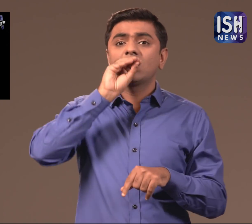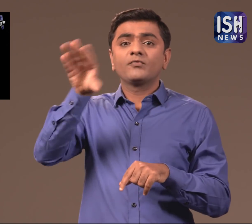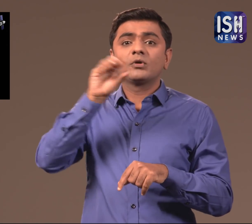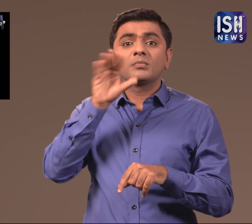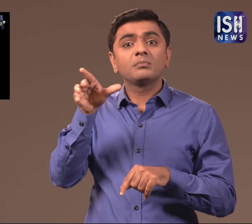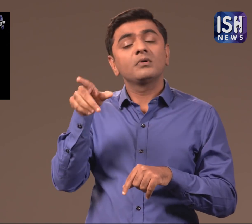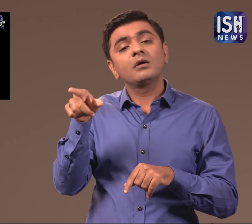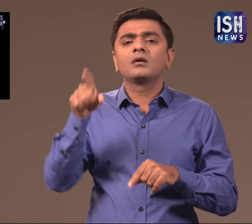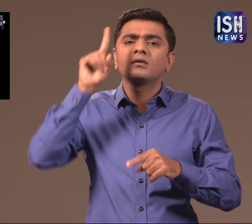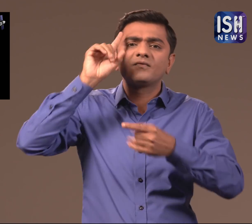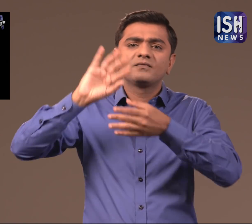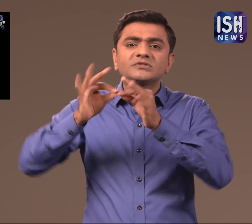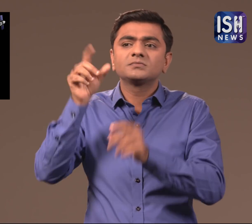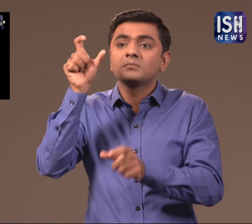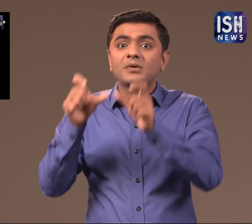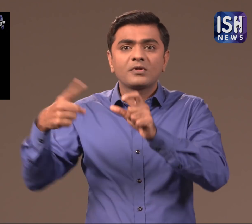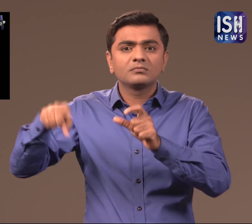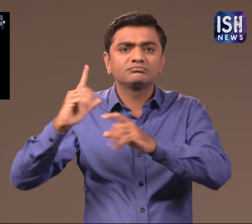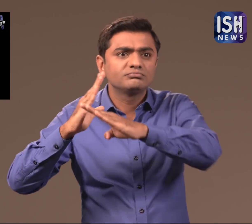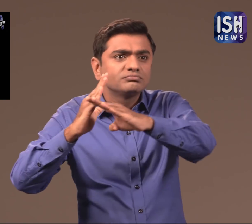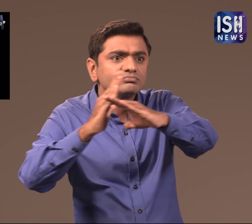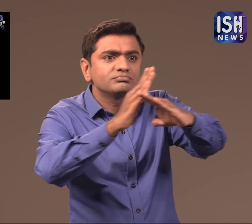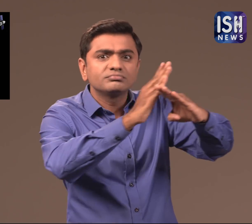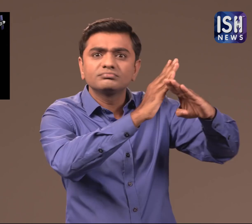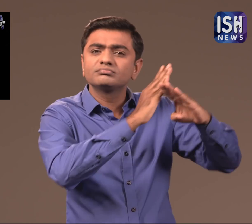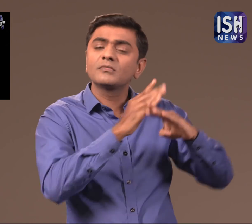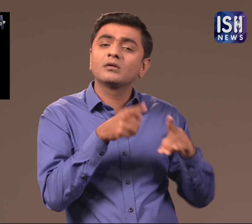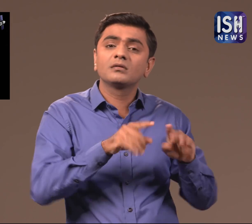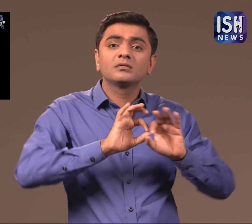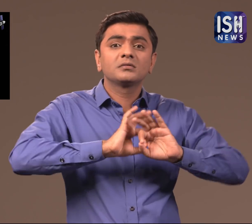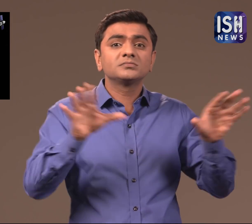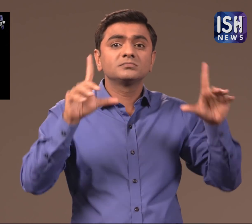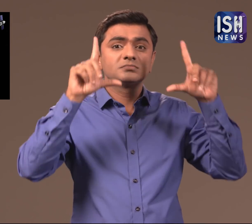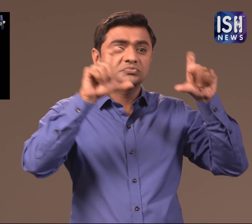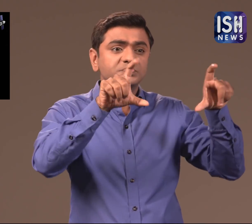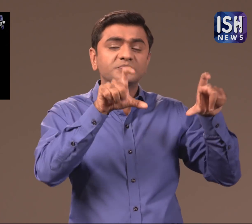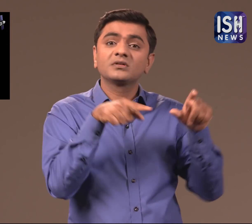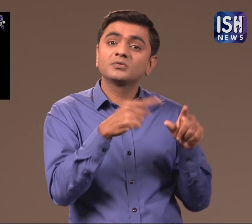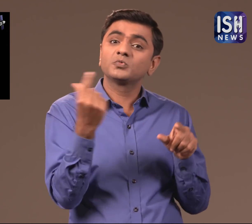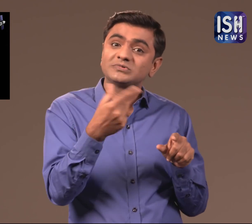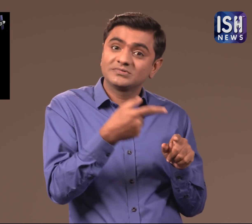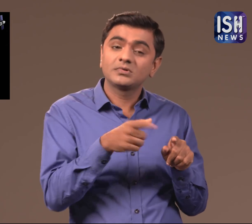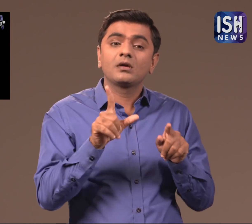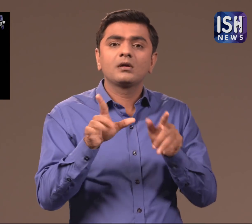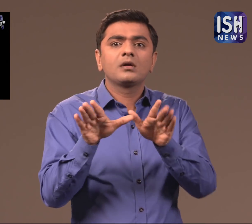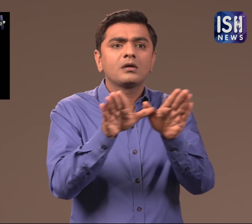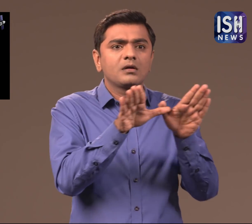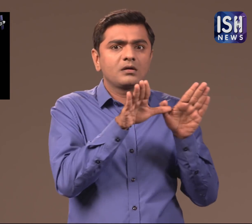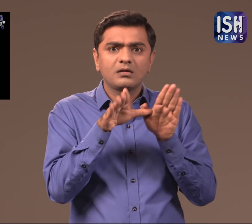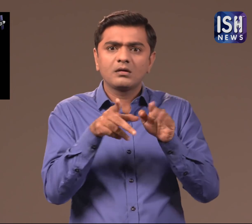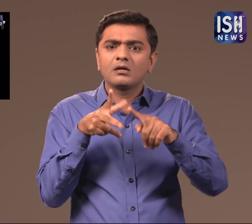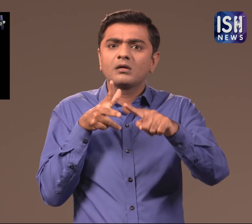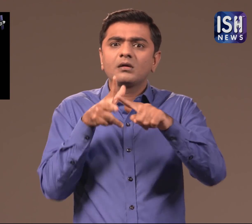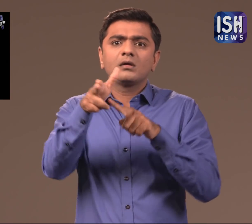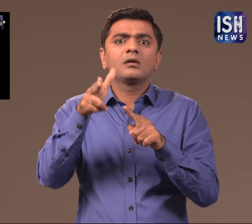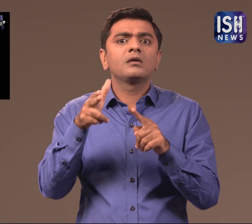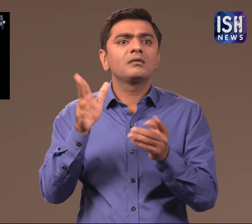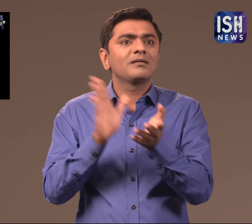It will take images from above which will inform the authorities to take charge of the situation. It was